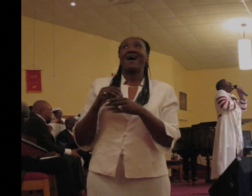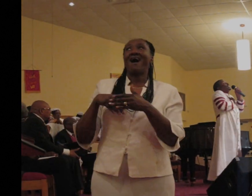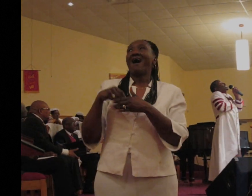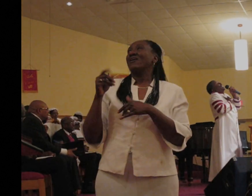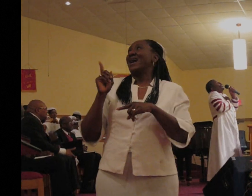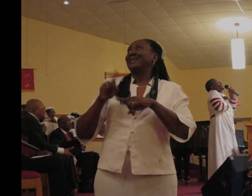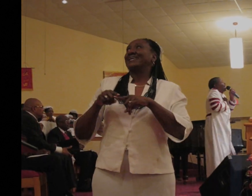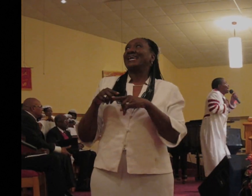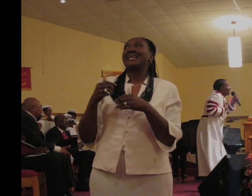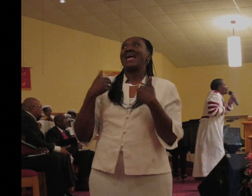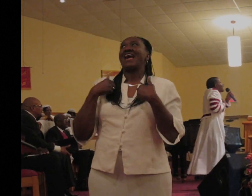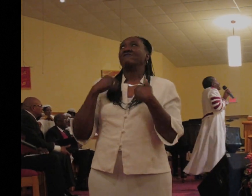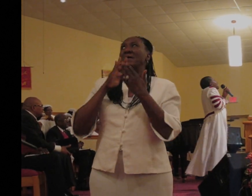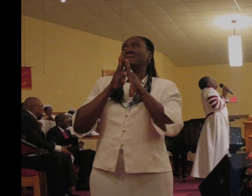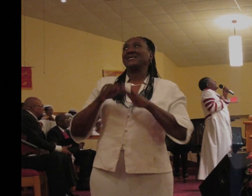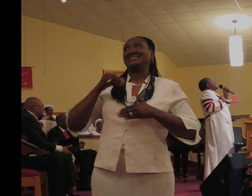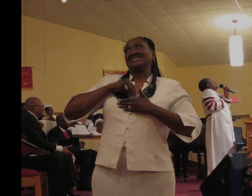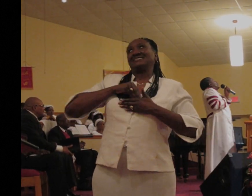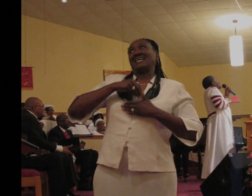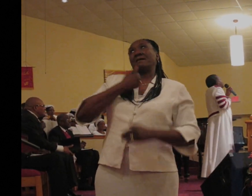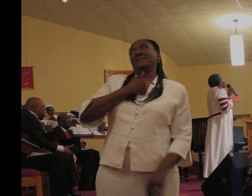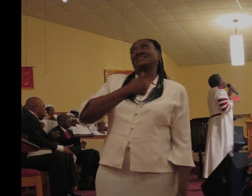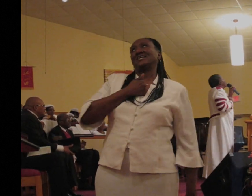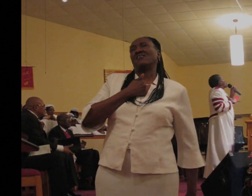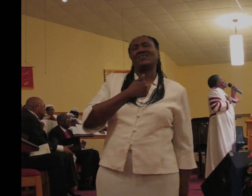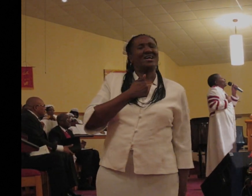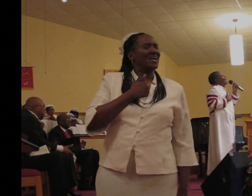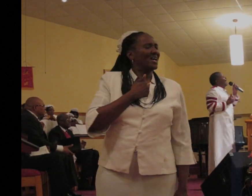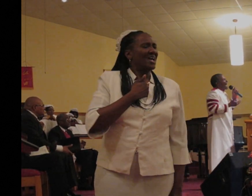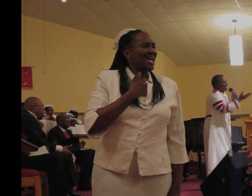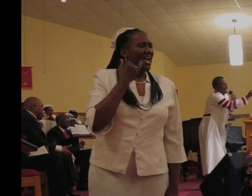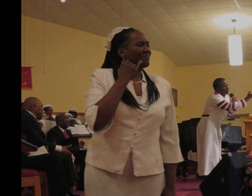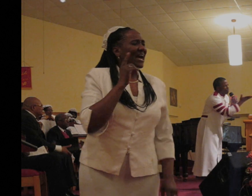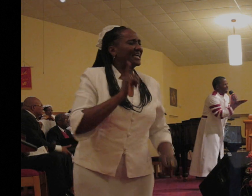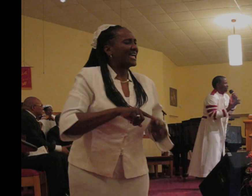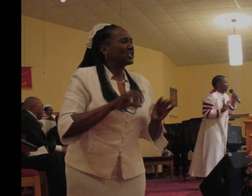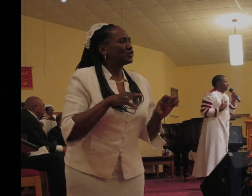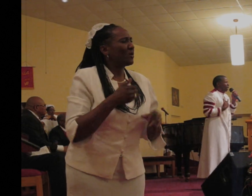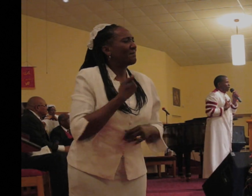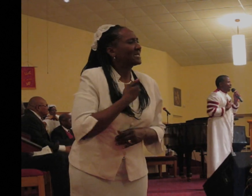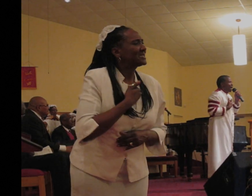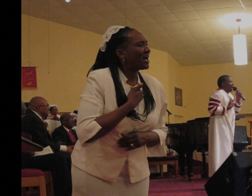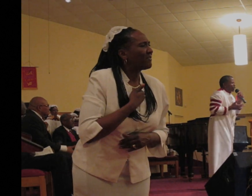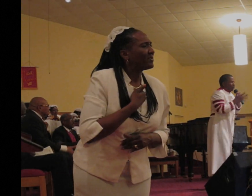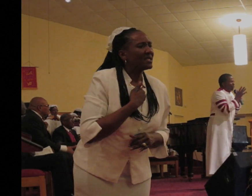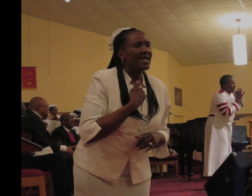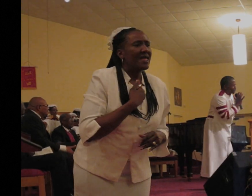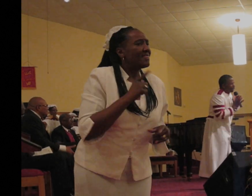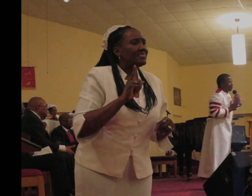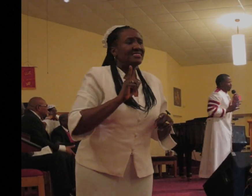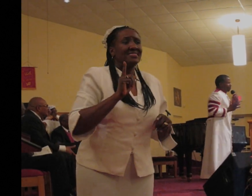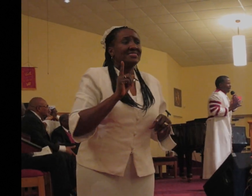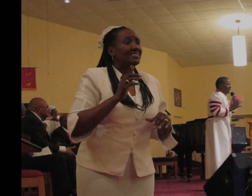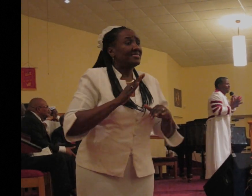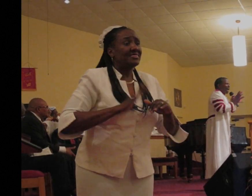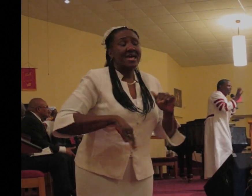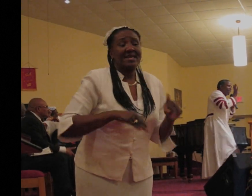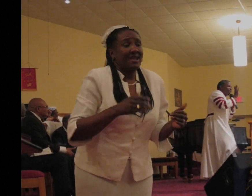myself. And if I can't make it with myself, truly, I can't make it with you. And so if I'm going to make it, I've got to